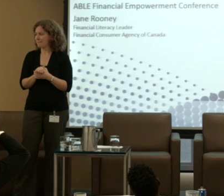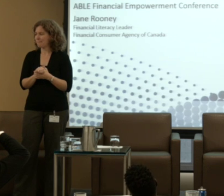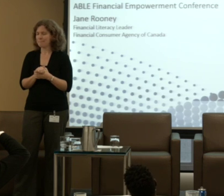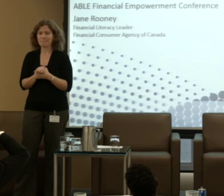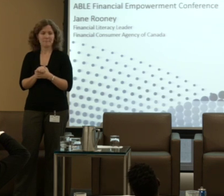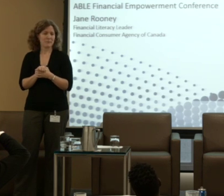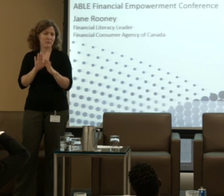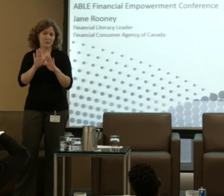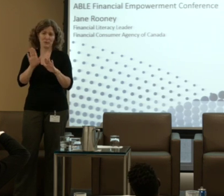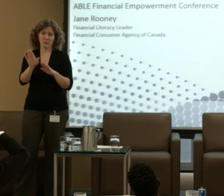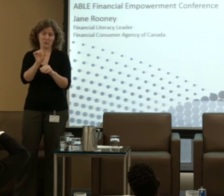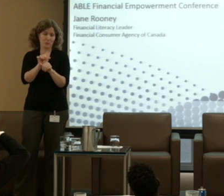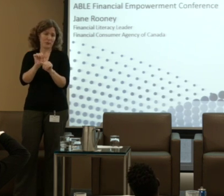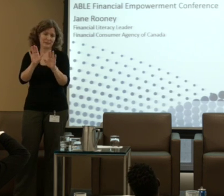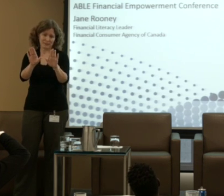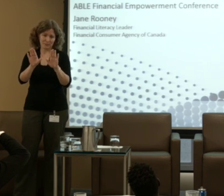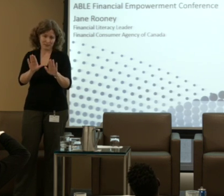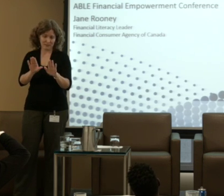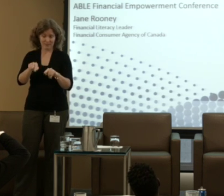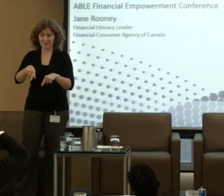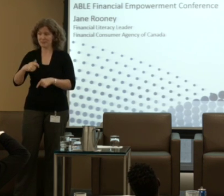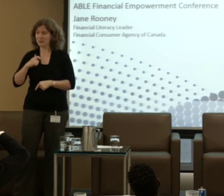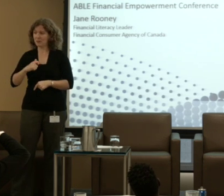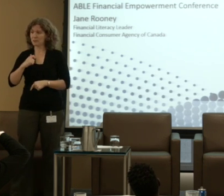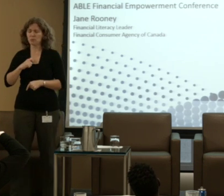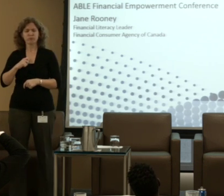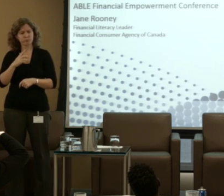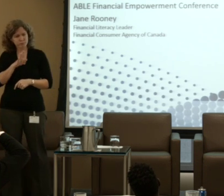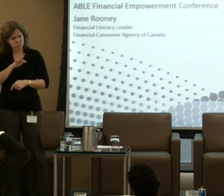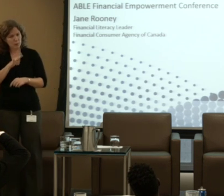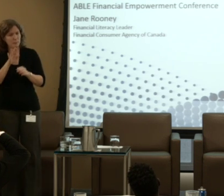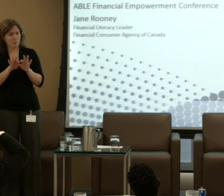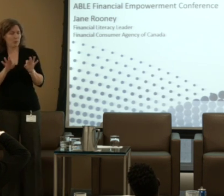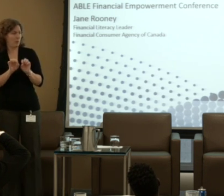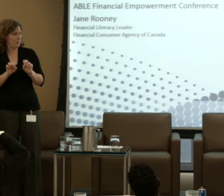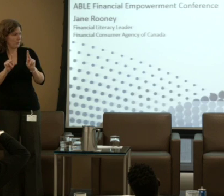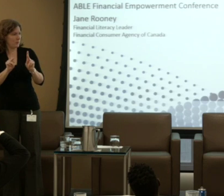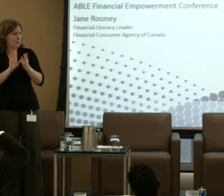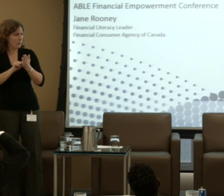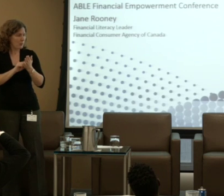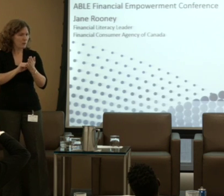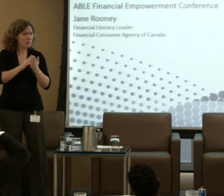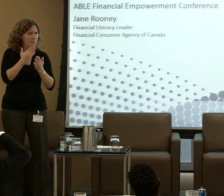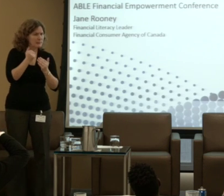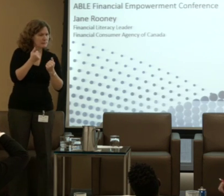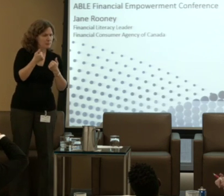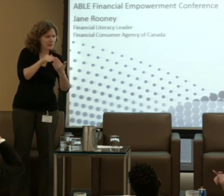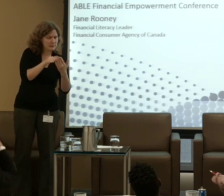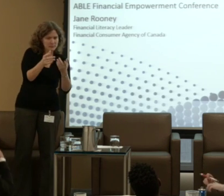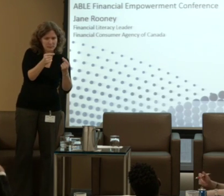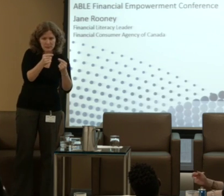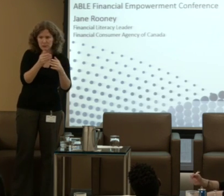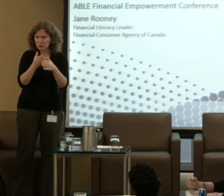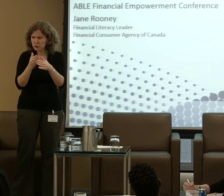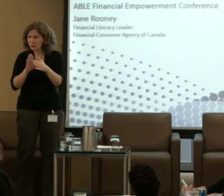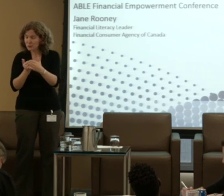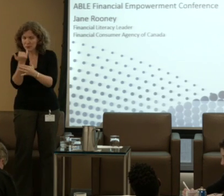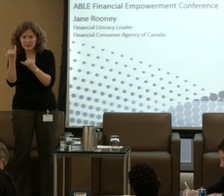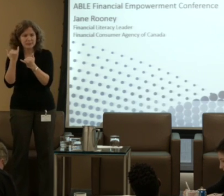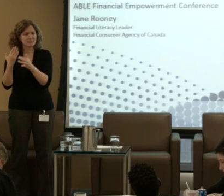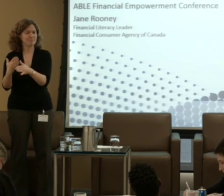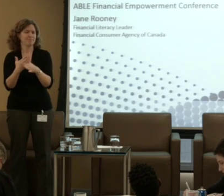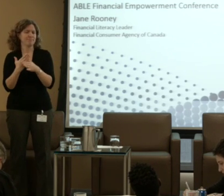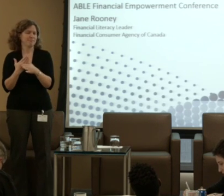that's going on and conferences like this one offer a wonderful opportunity to learn about best practices and share new ideas.